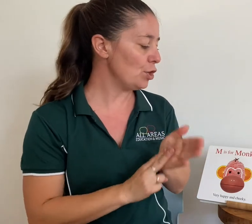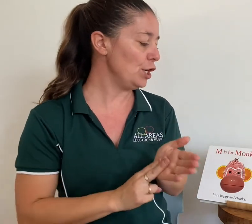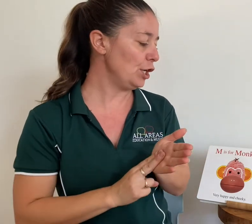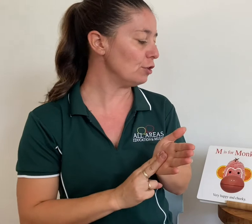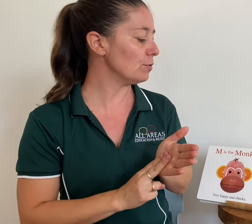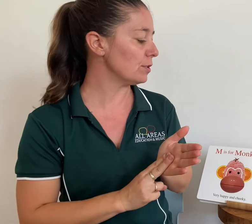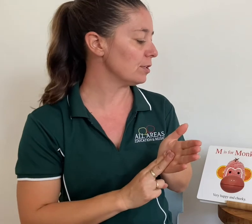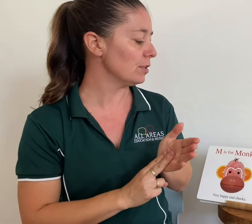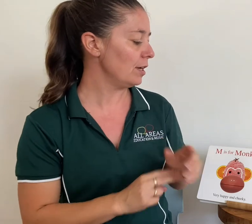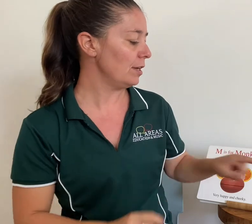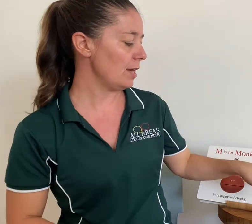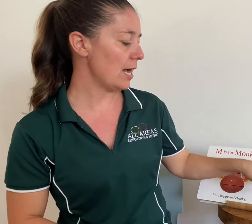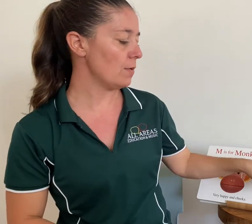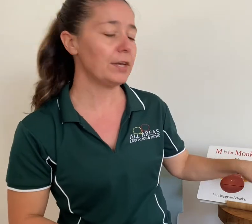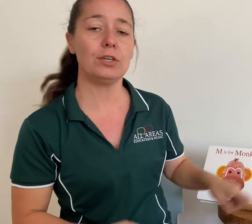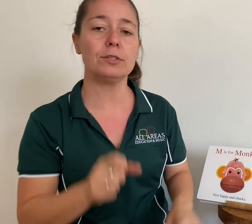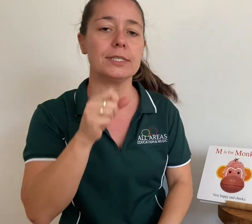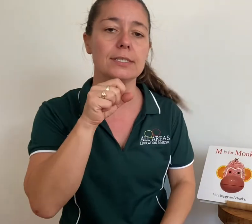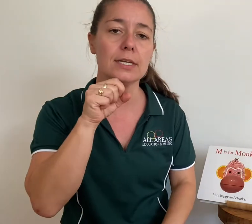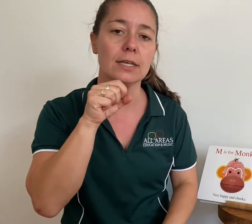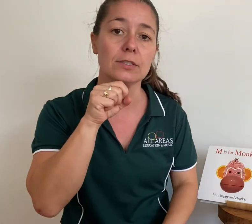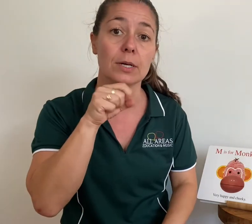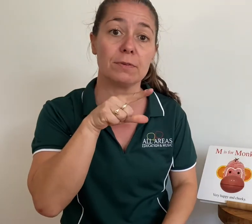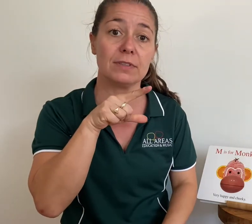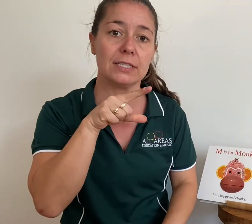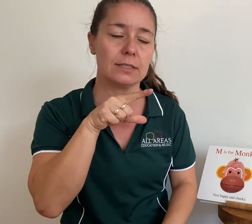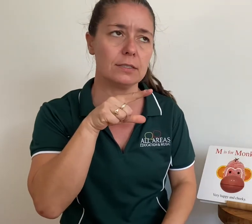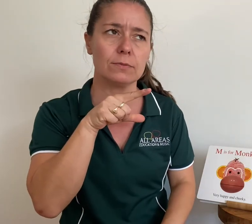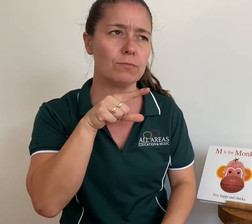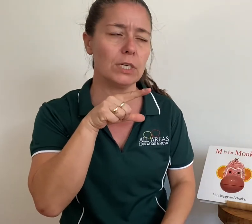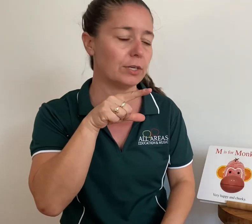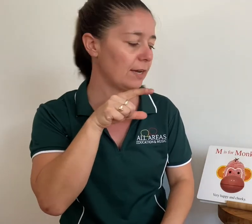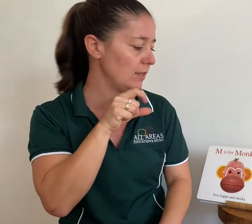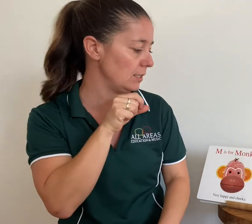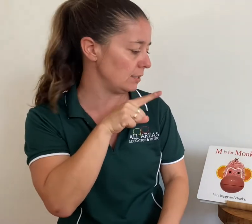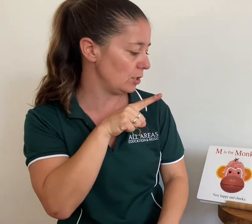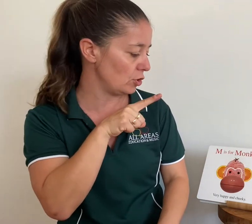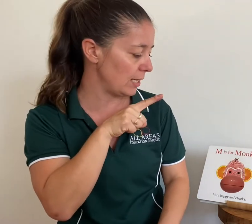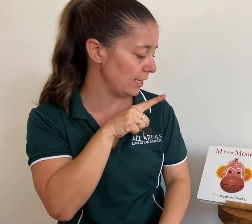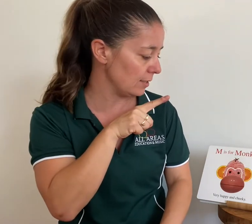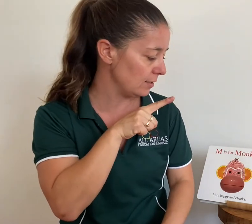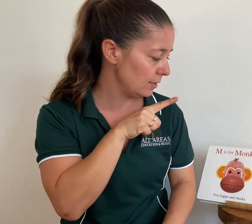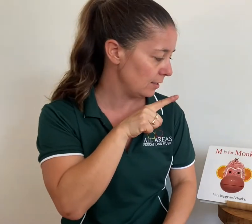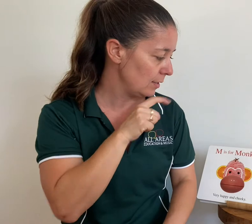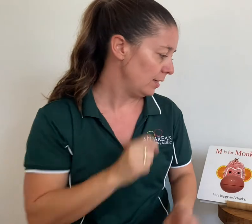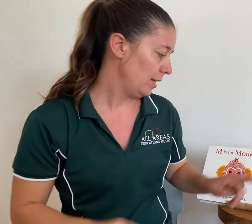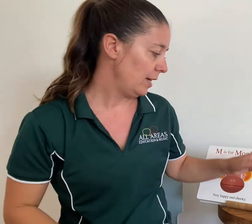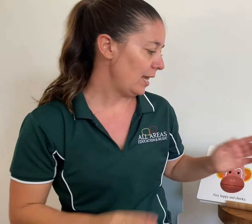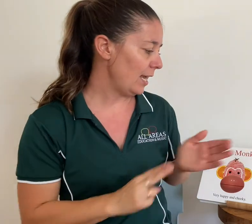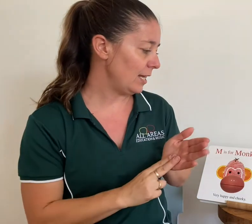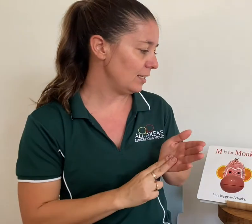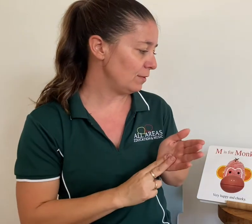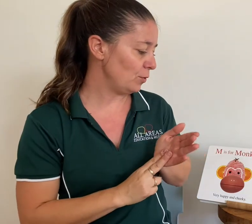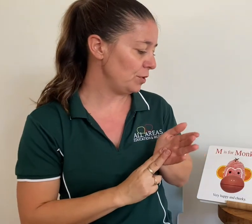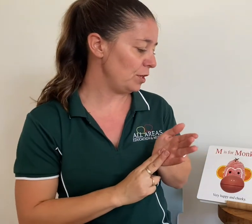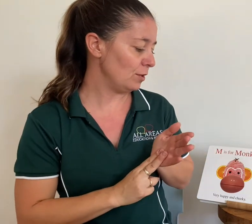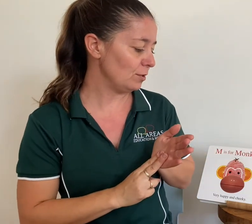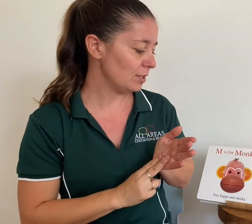newt. Now, a newt is another type of lizard. We don't have these in Australia. N is for newt.